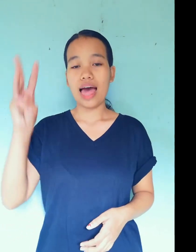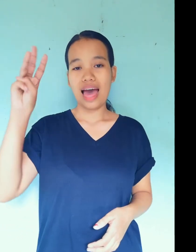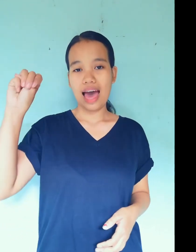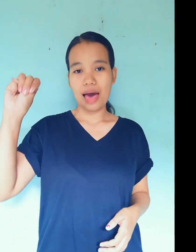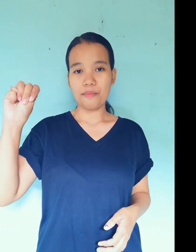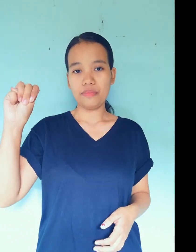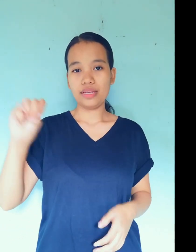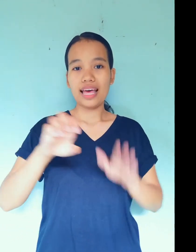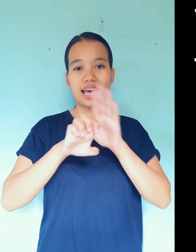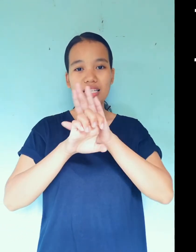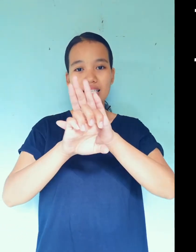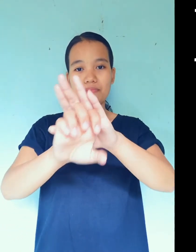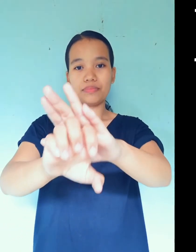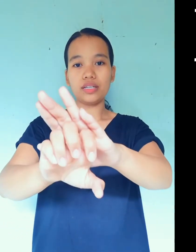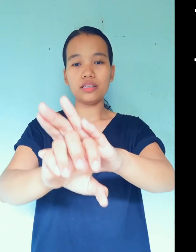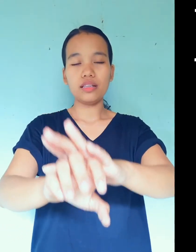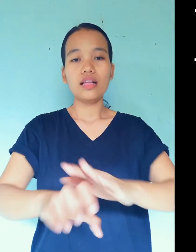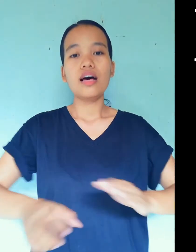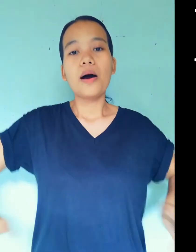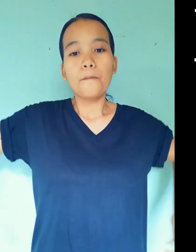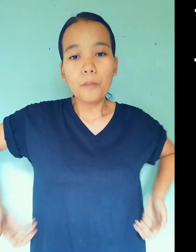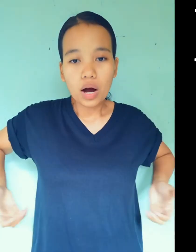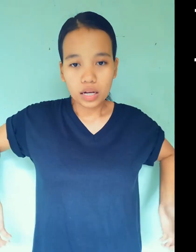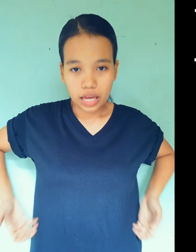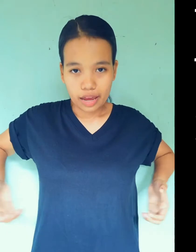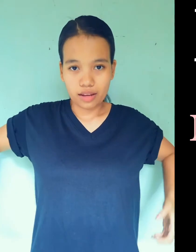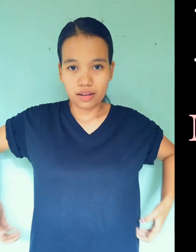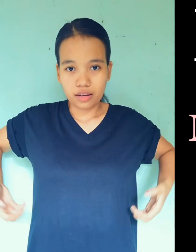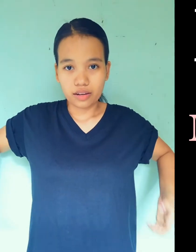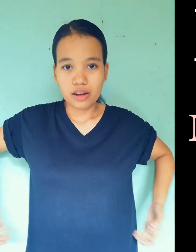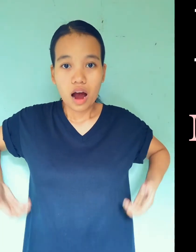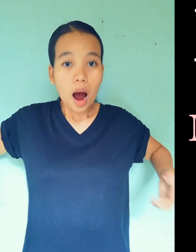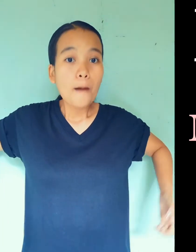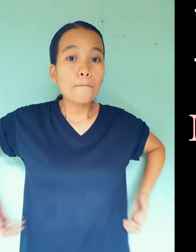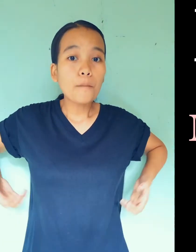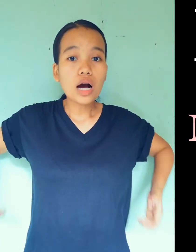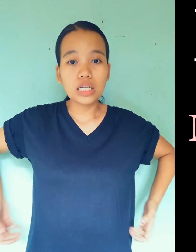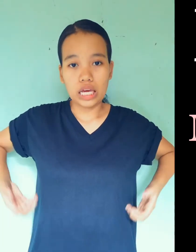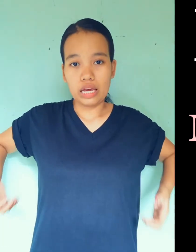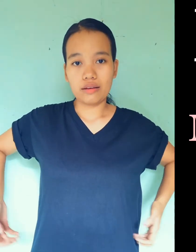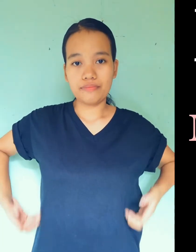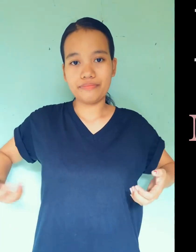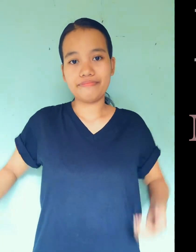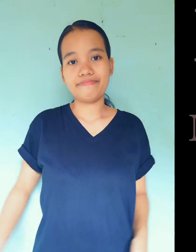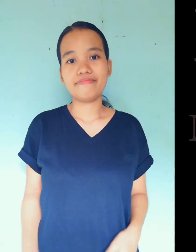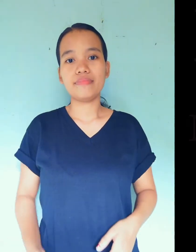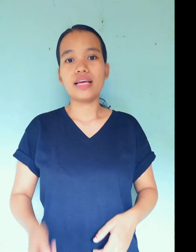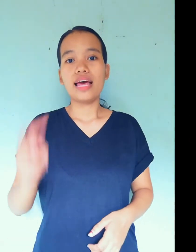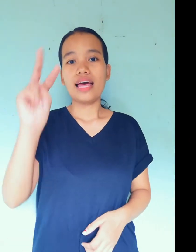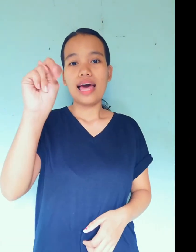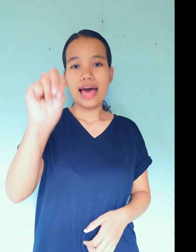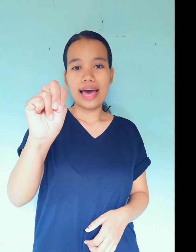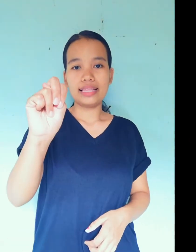M example, monkey. Monkey. N